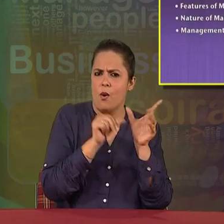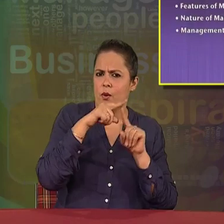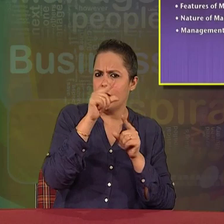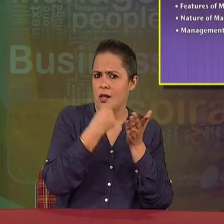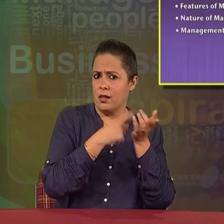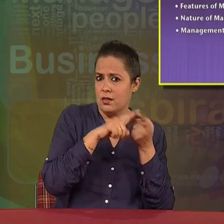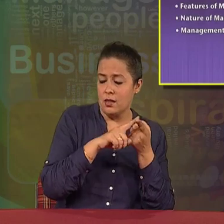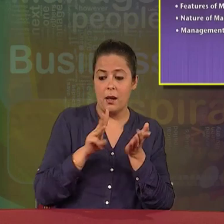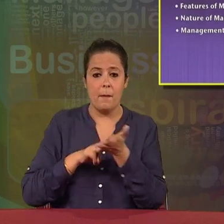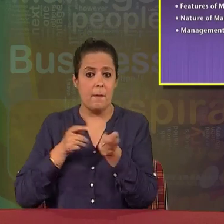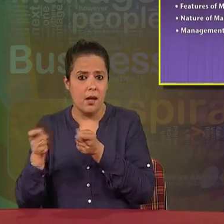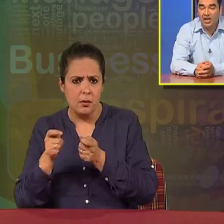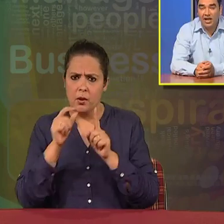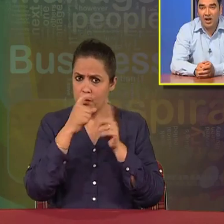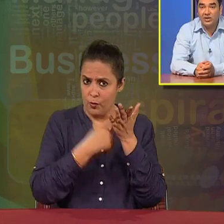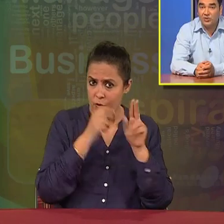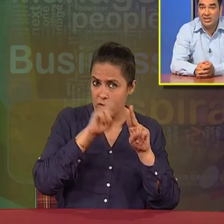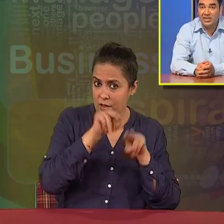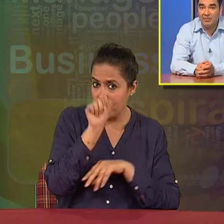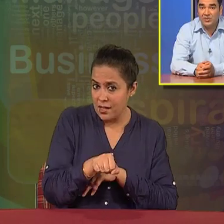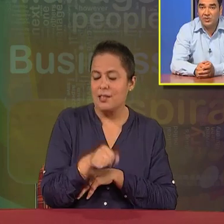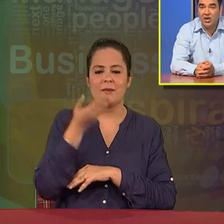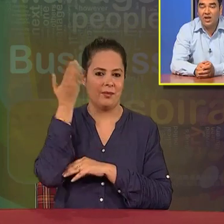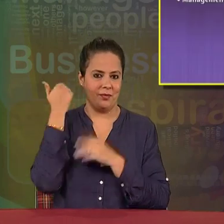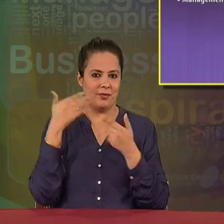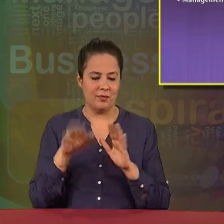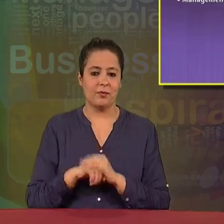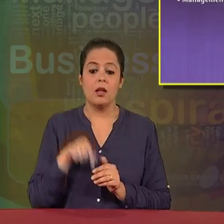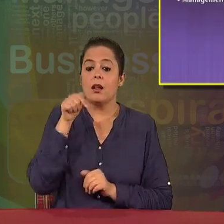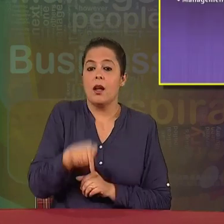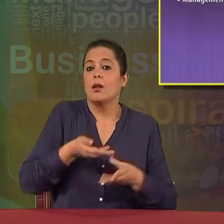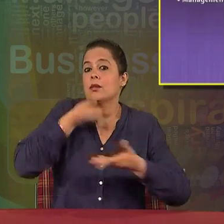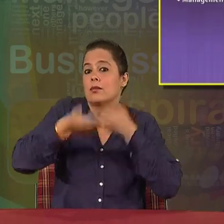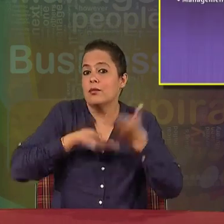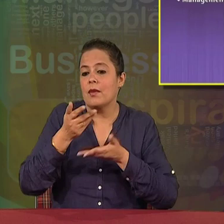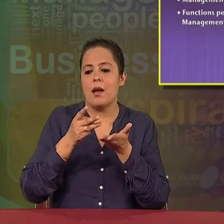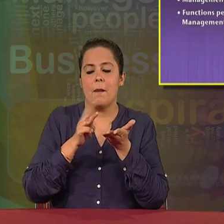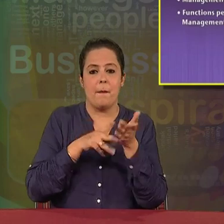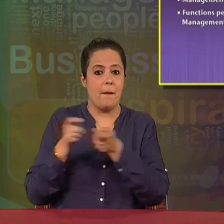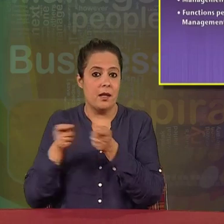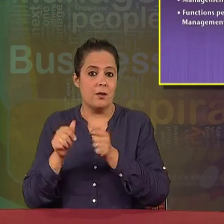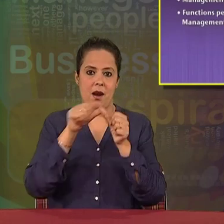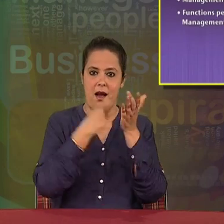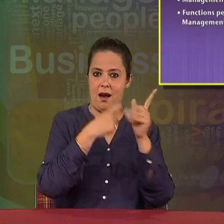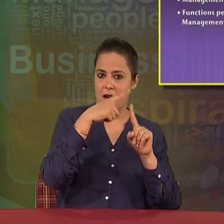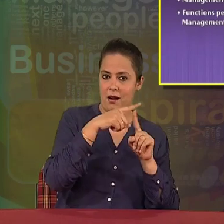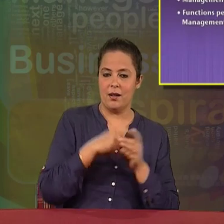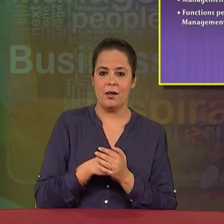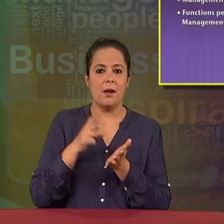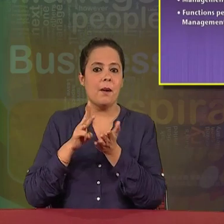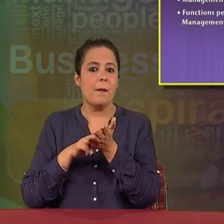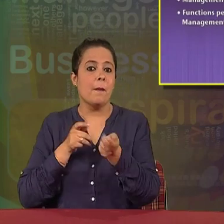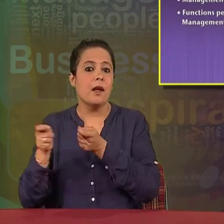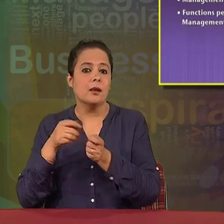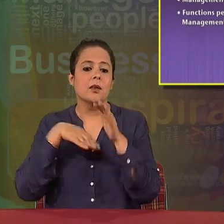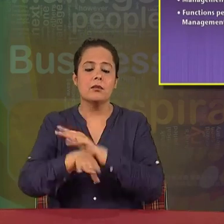as a profession. And now, in today's episode, management as an art and the functions performed by